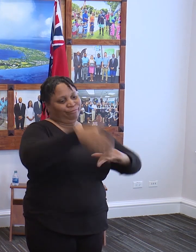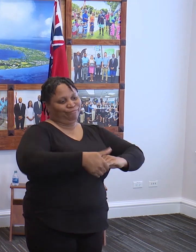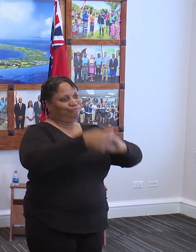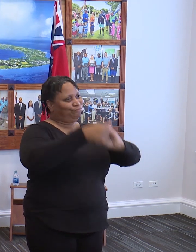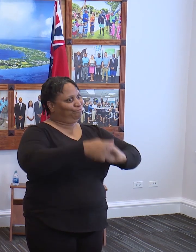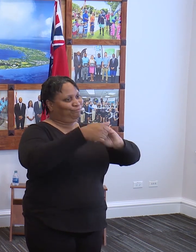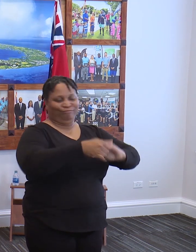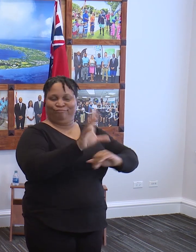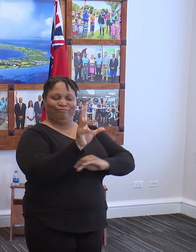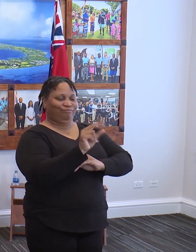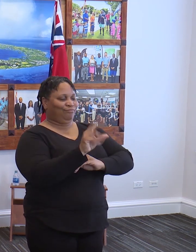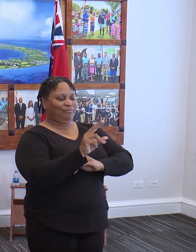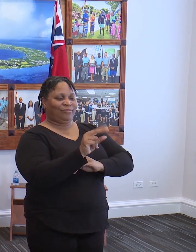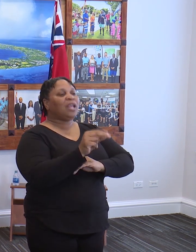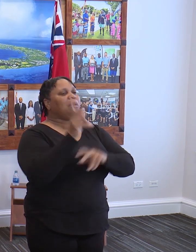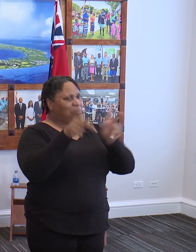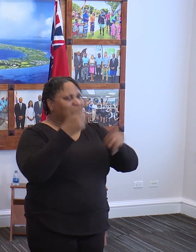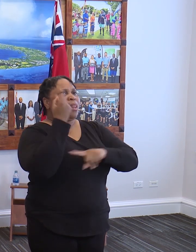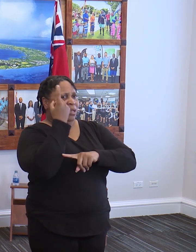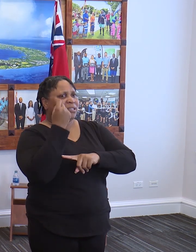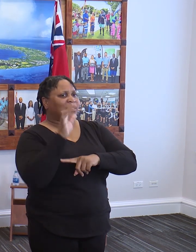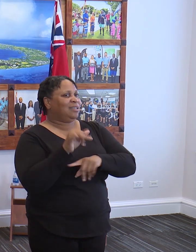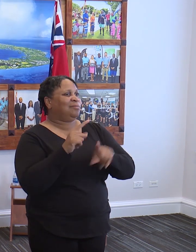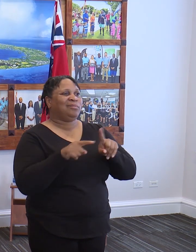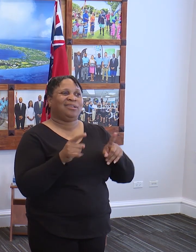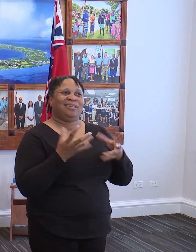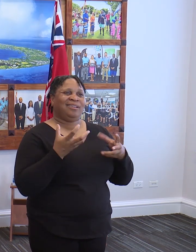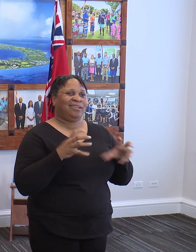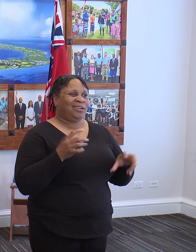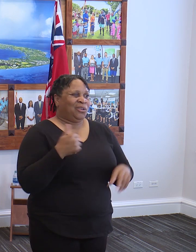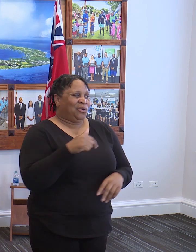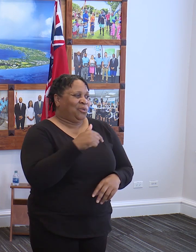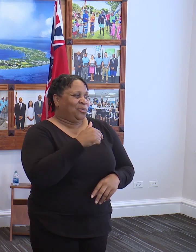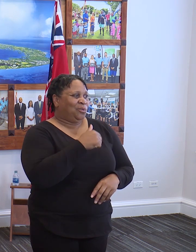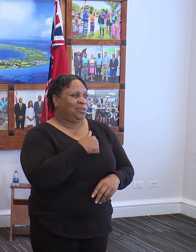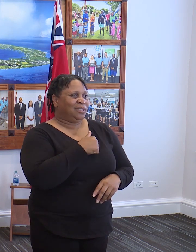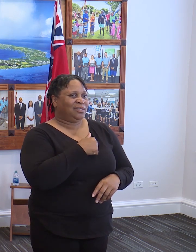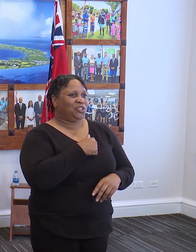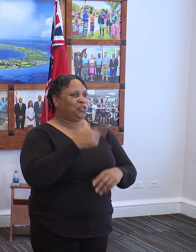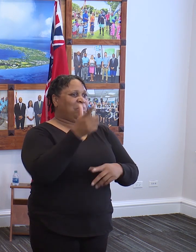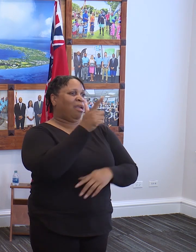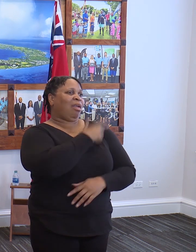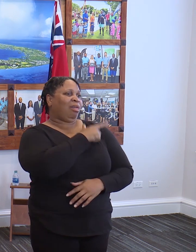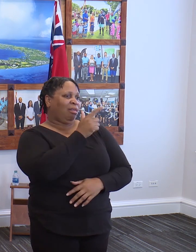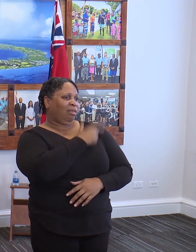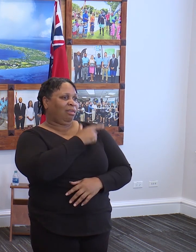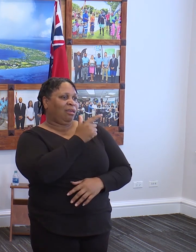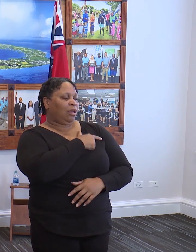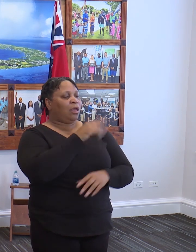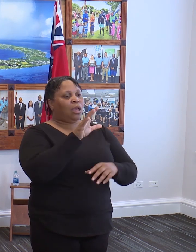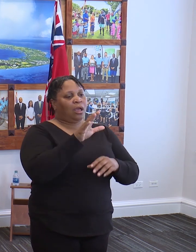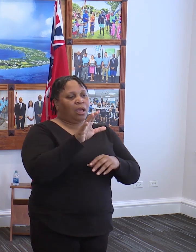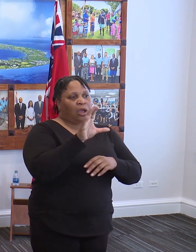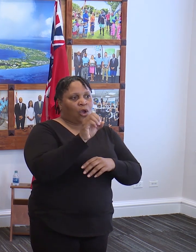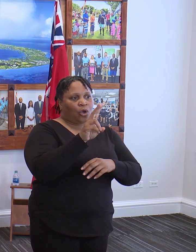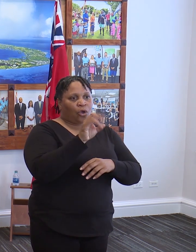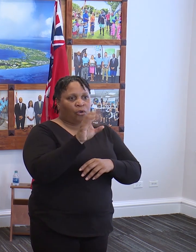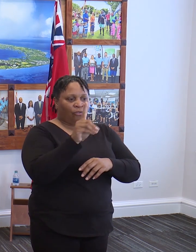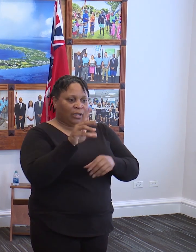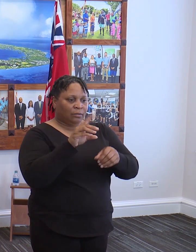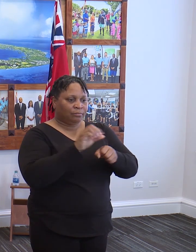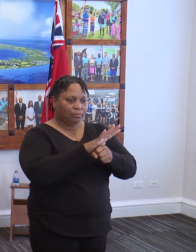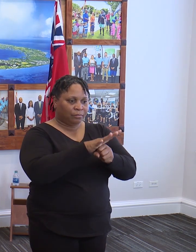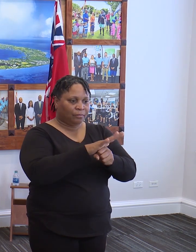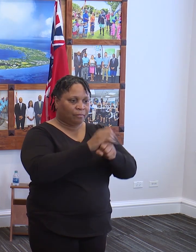hands and people are getting understanding that, but I don't want any of us to relax. COVID-19 is here